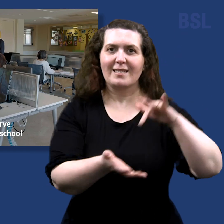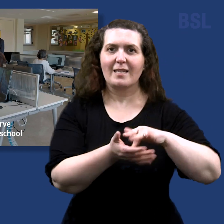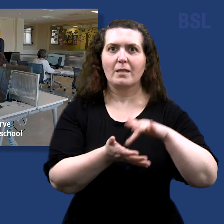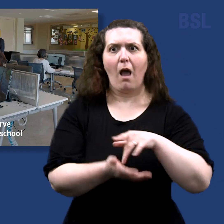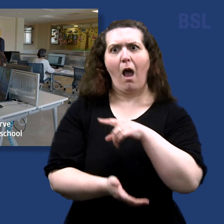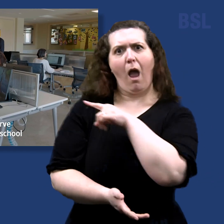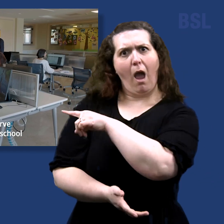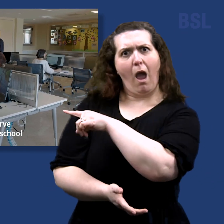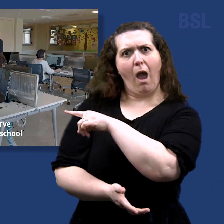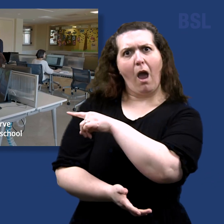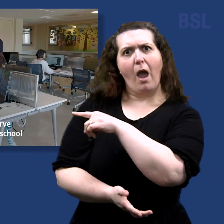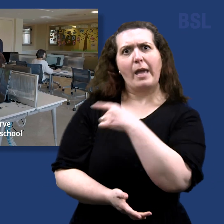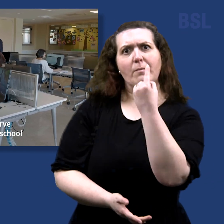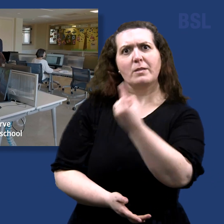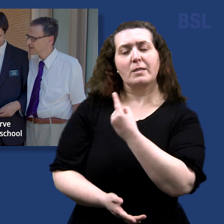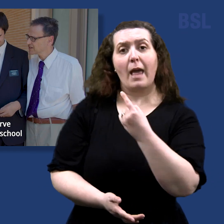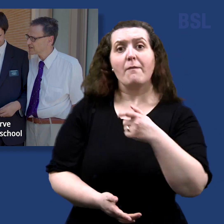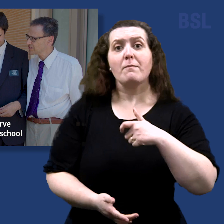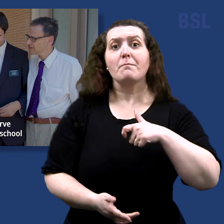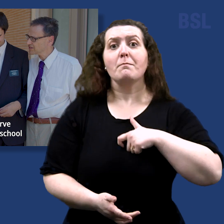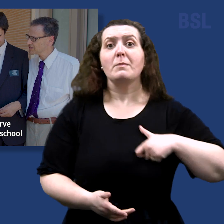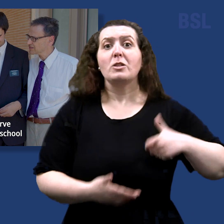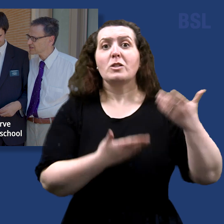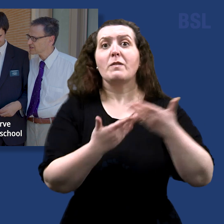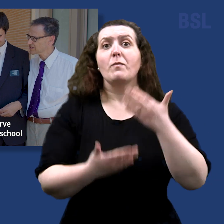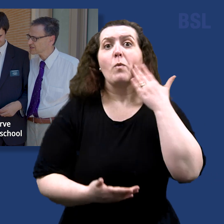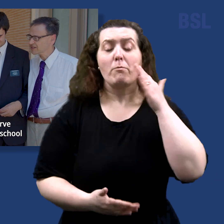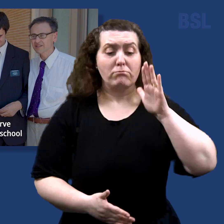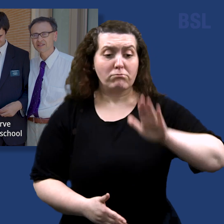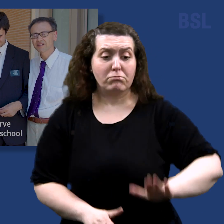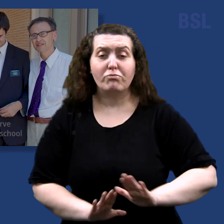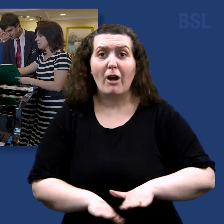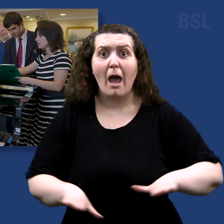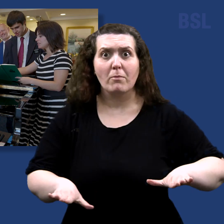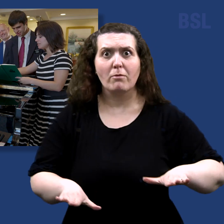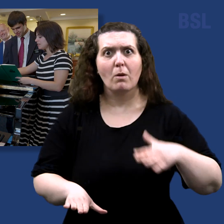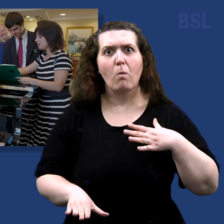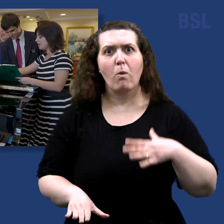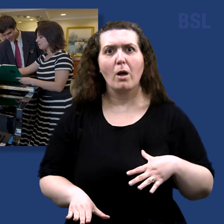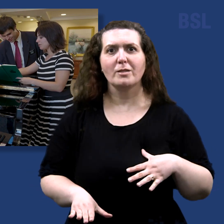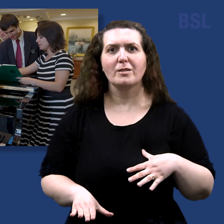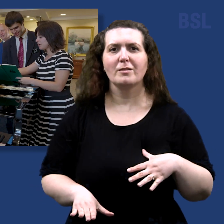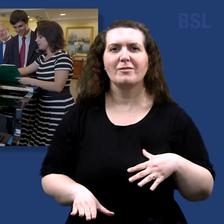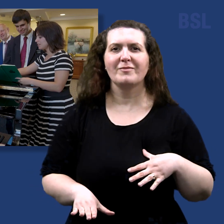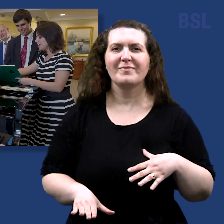desire to serve until he was in high school. He has high